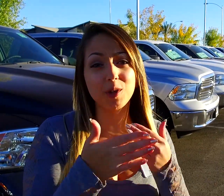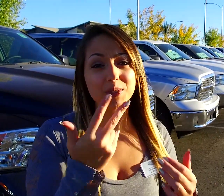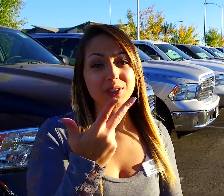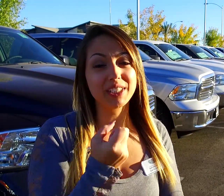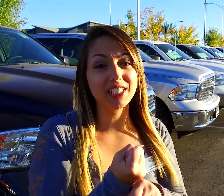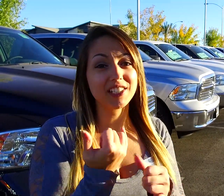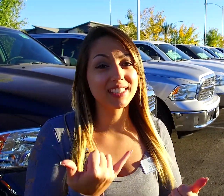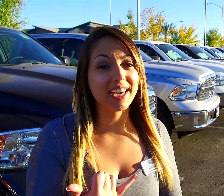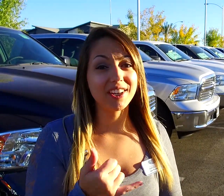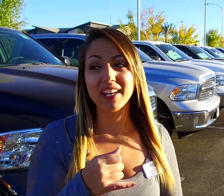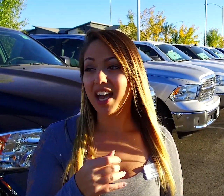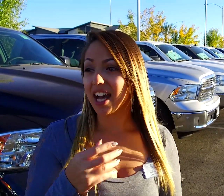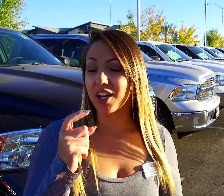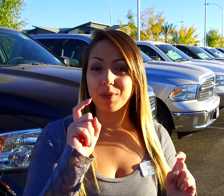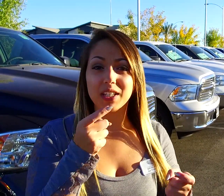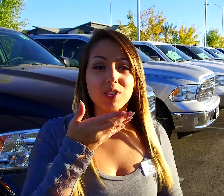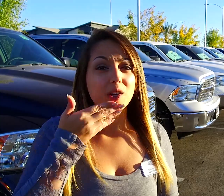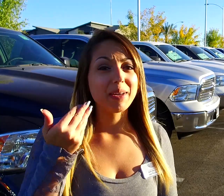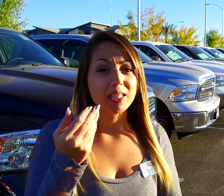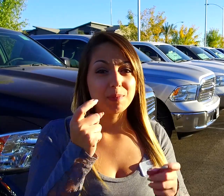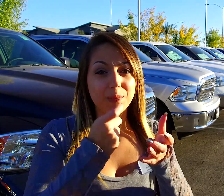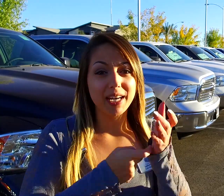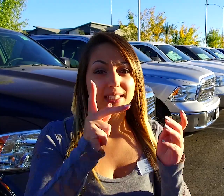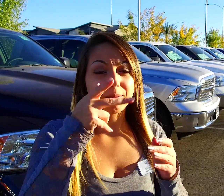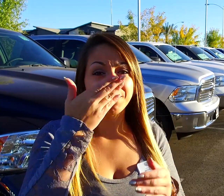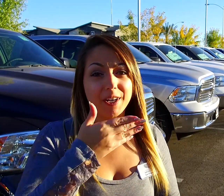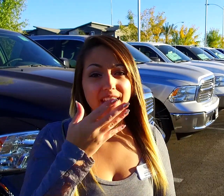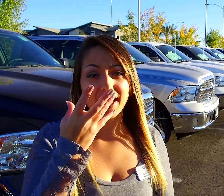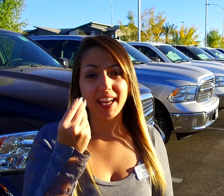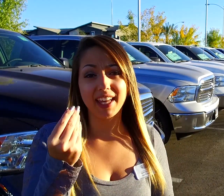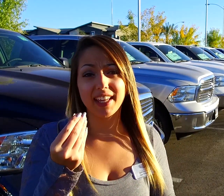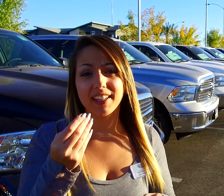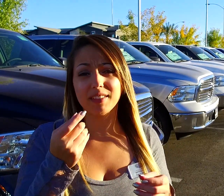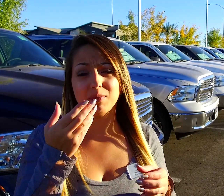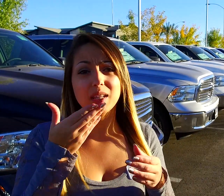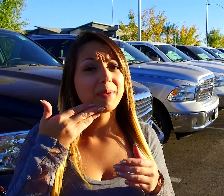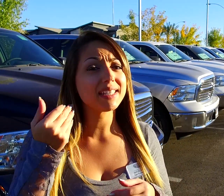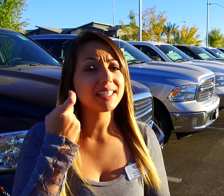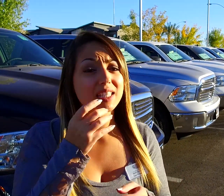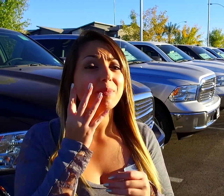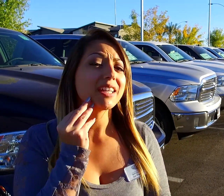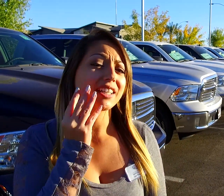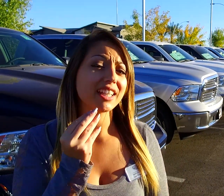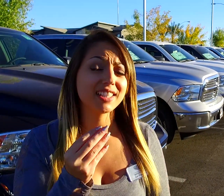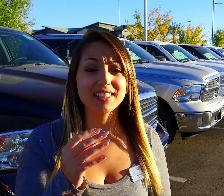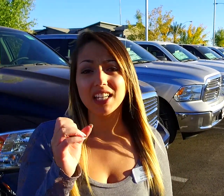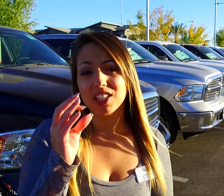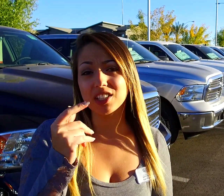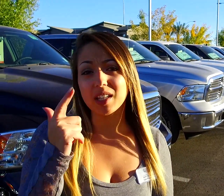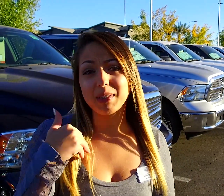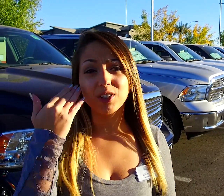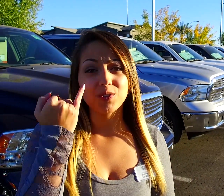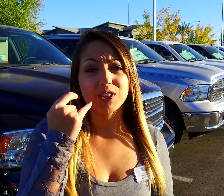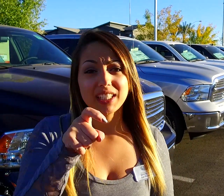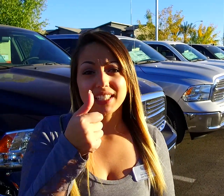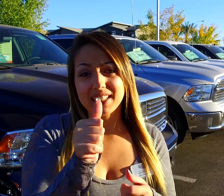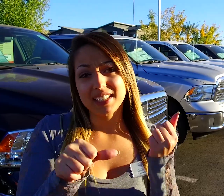almost three years now. We give you our best price up front and the best experience. So let me know if you need any